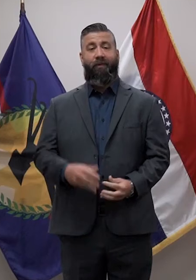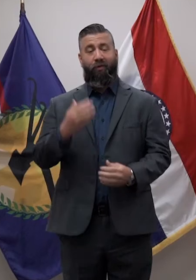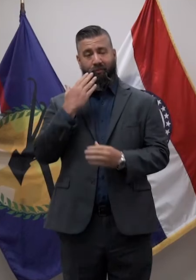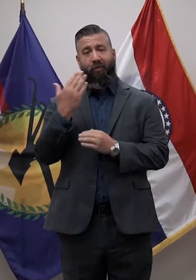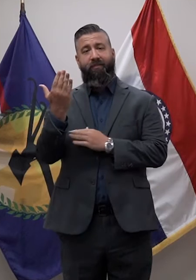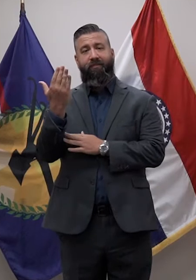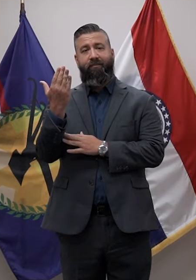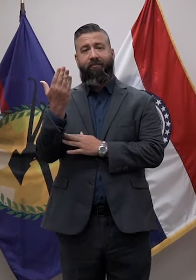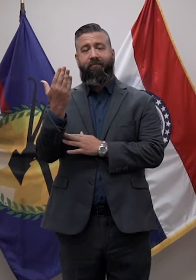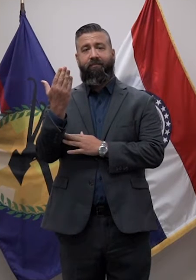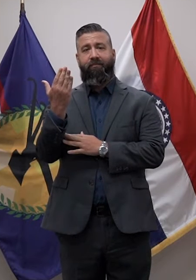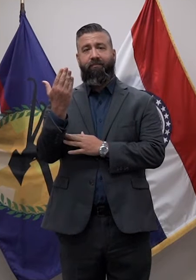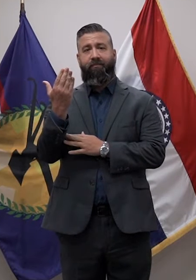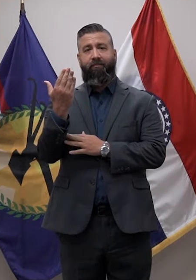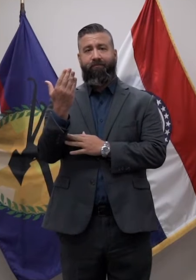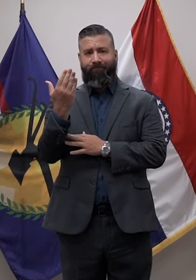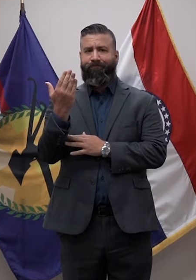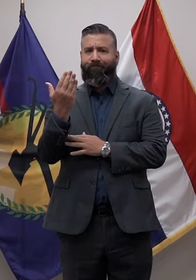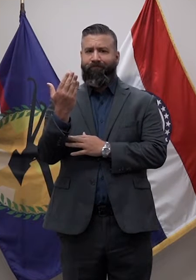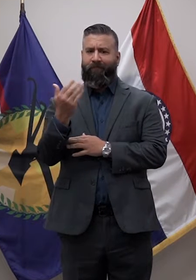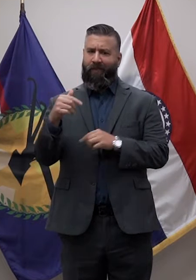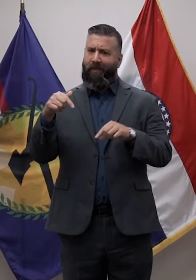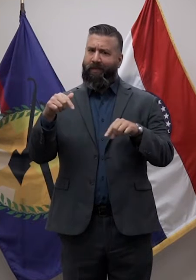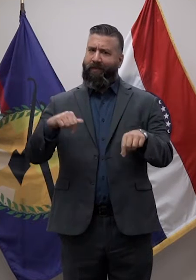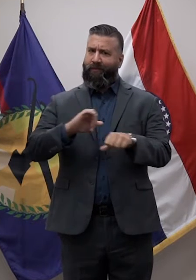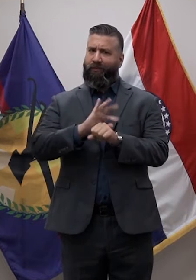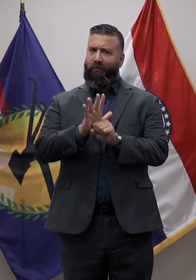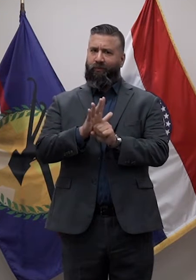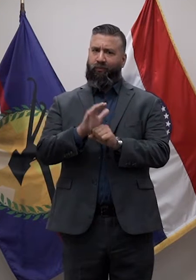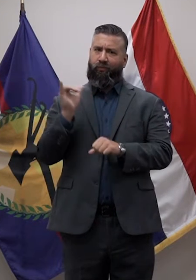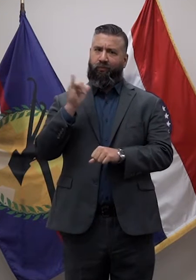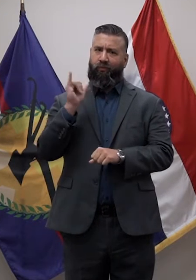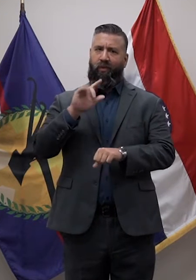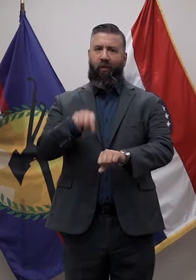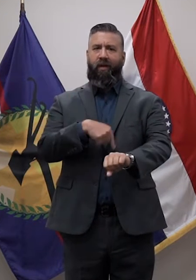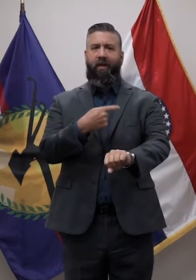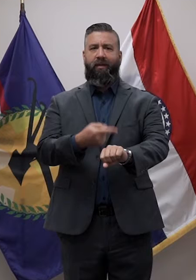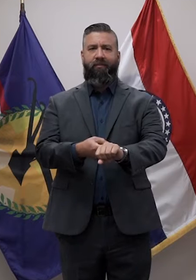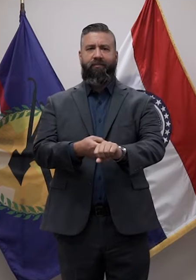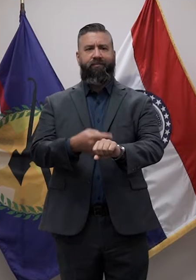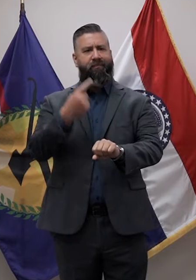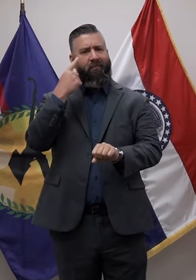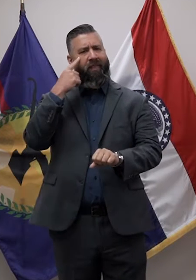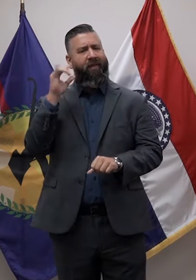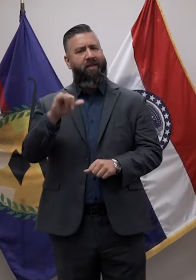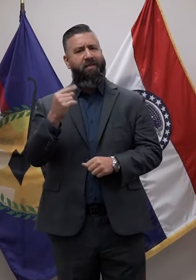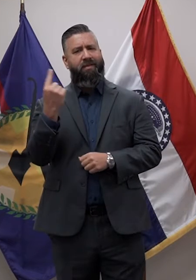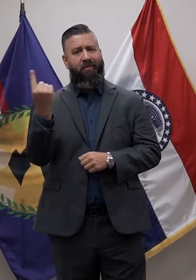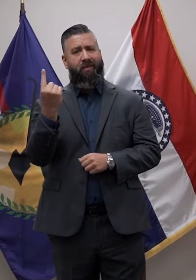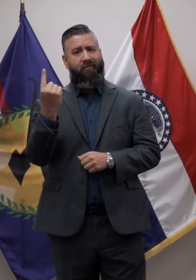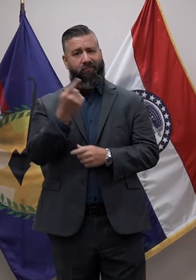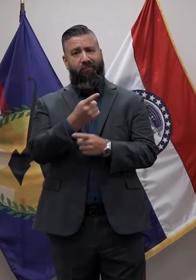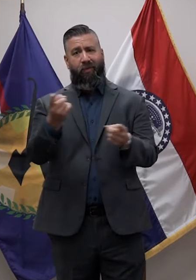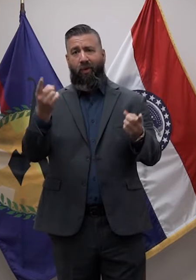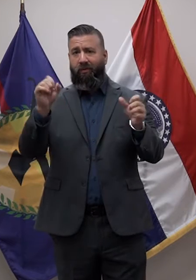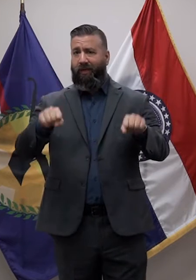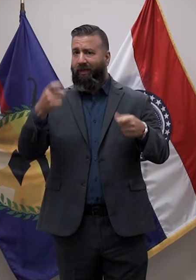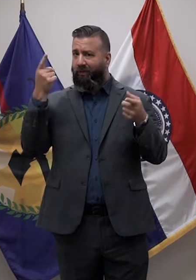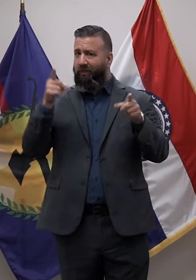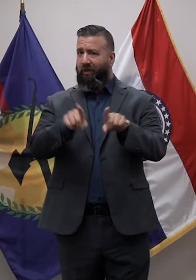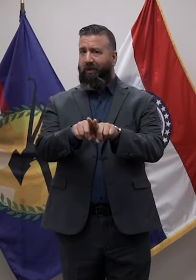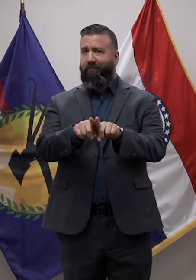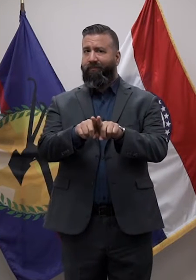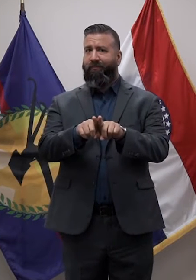Good morning. We've been at this a long time. I think that's something everyone can agree on